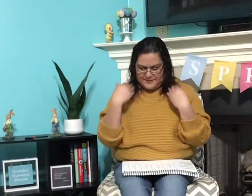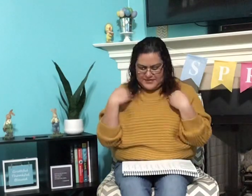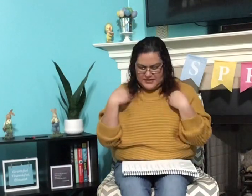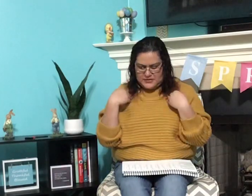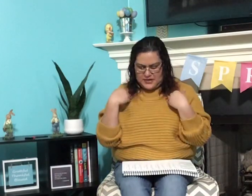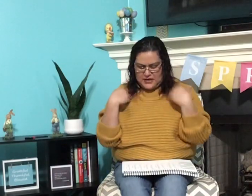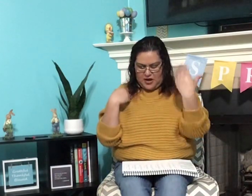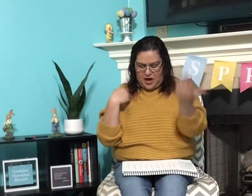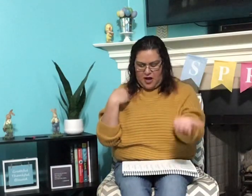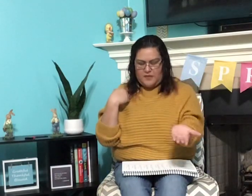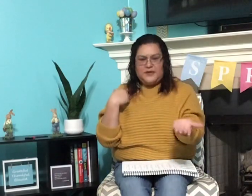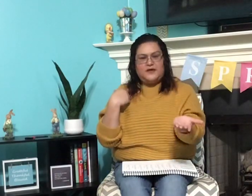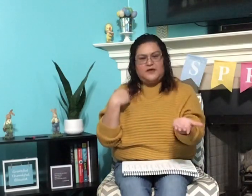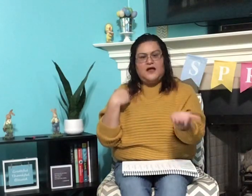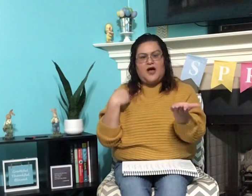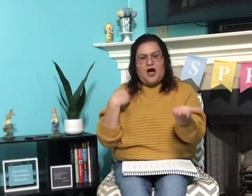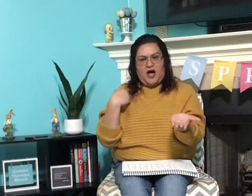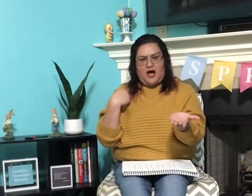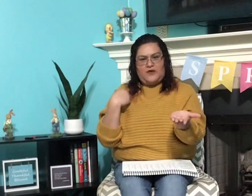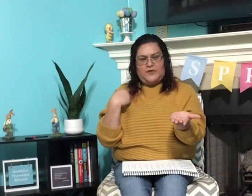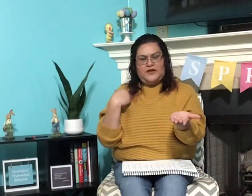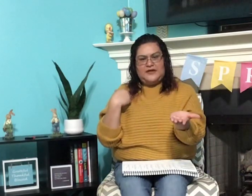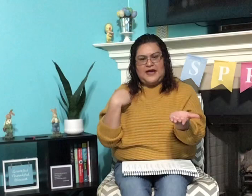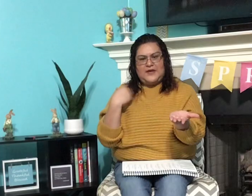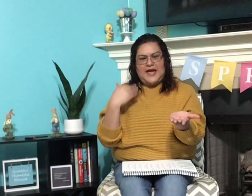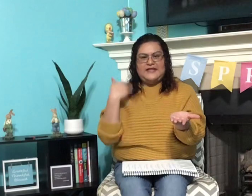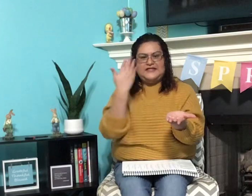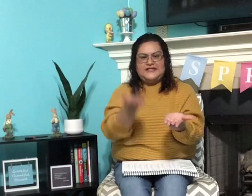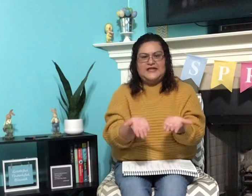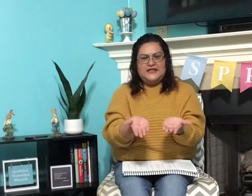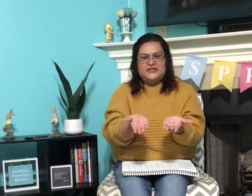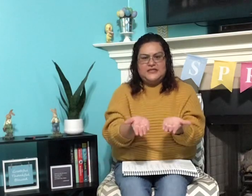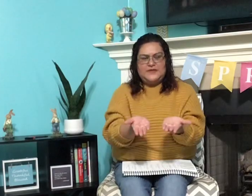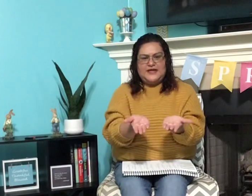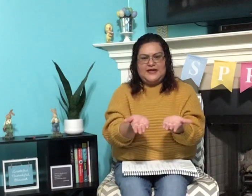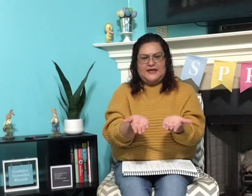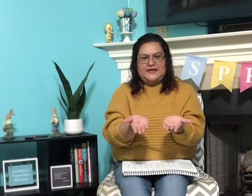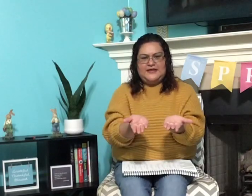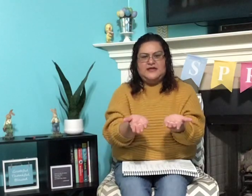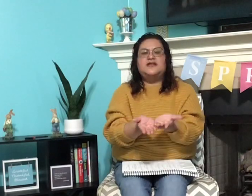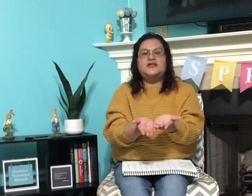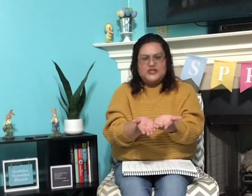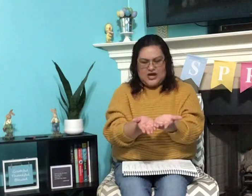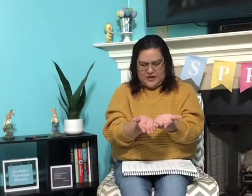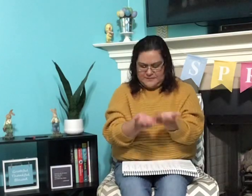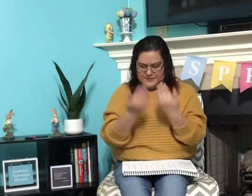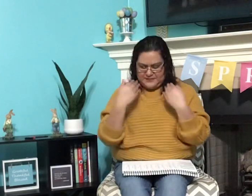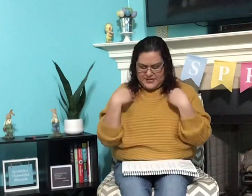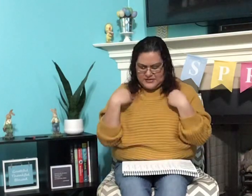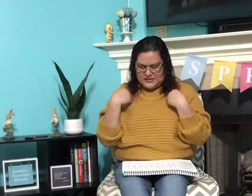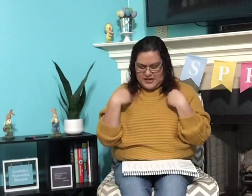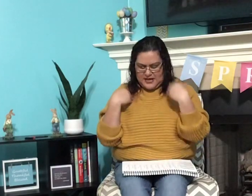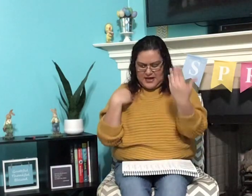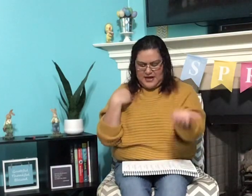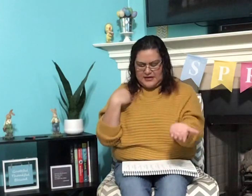Say ob, ob. Now add j to the beginning. Job. Say uck,